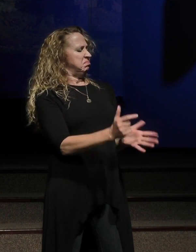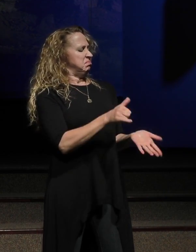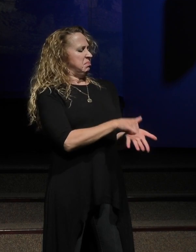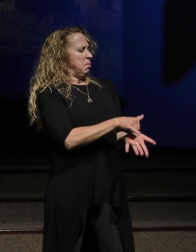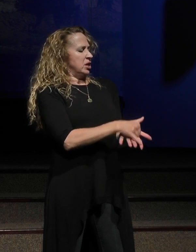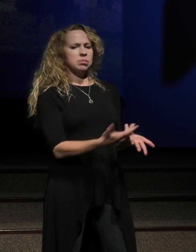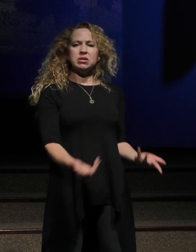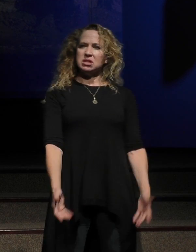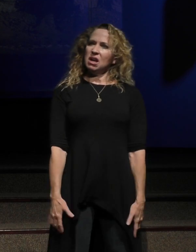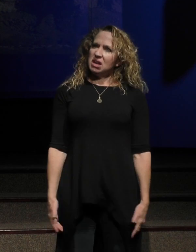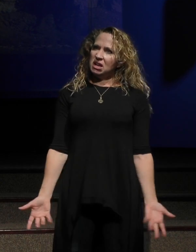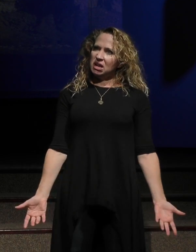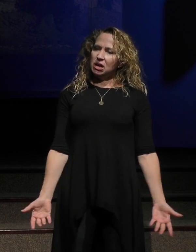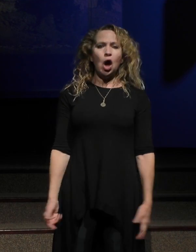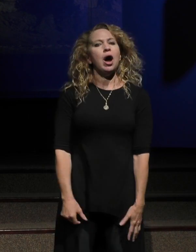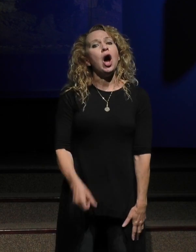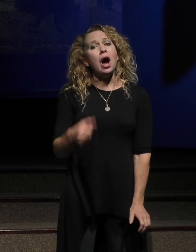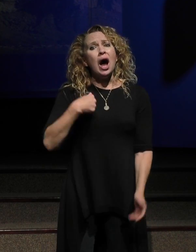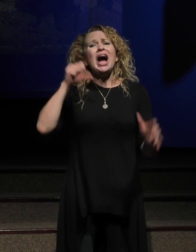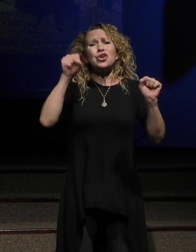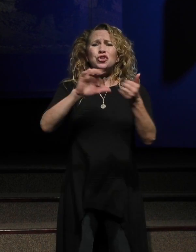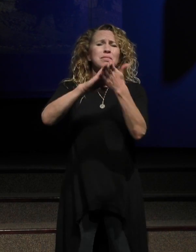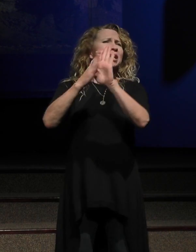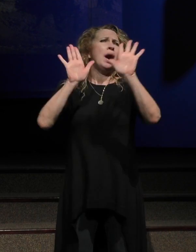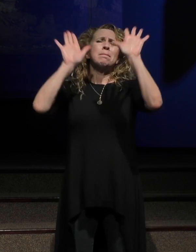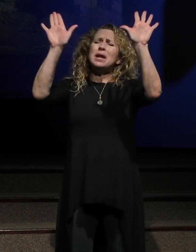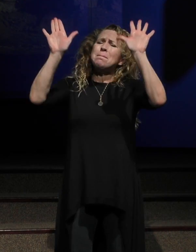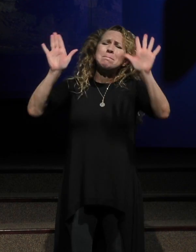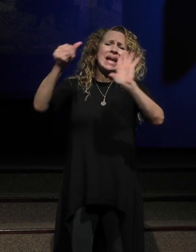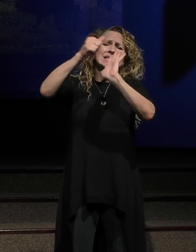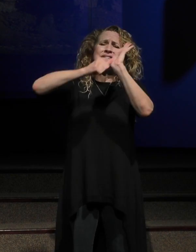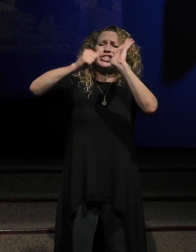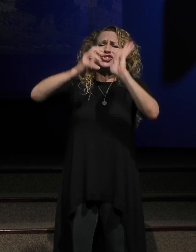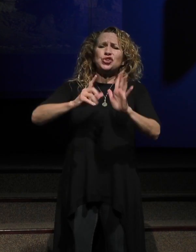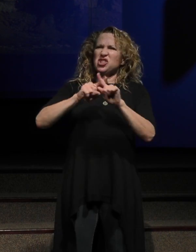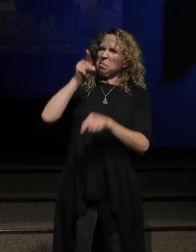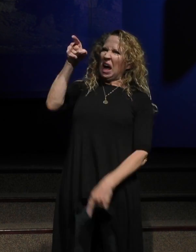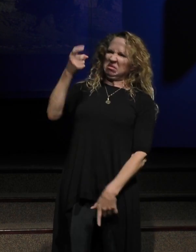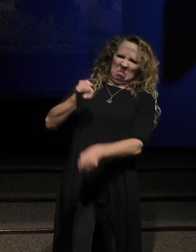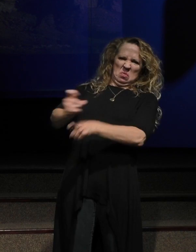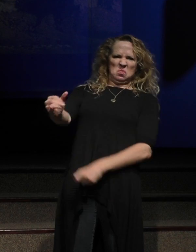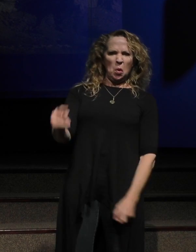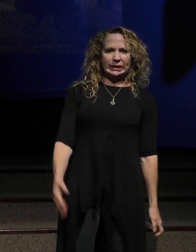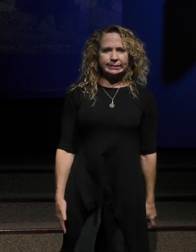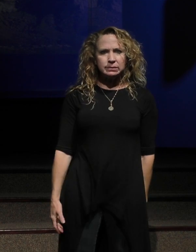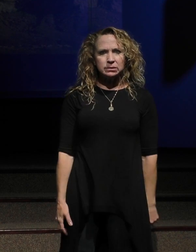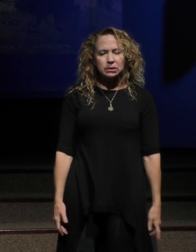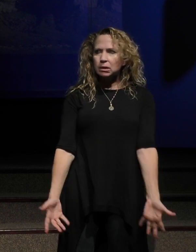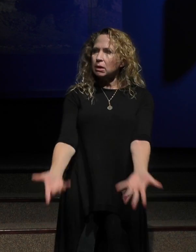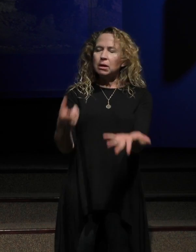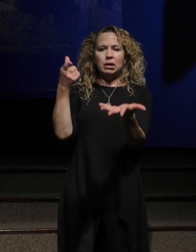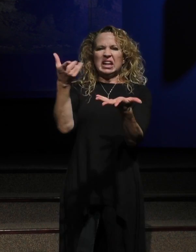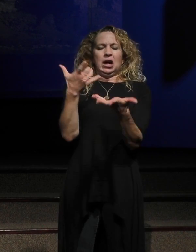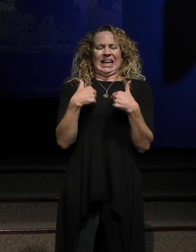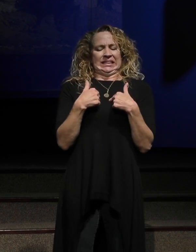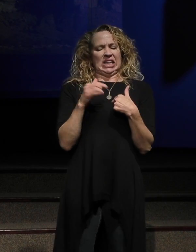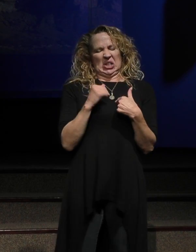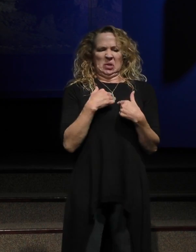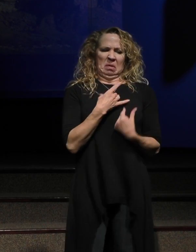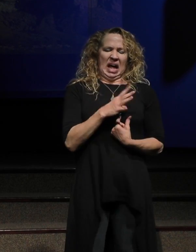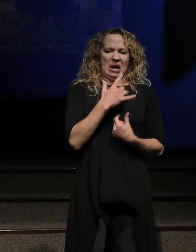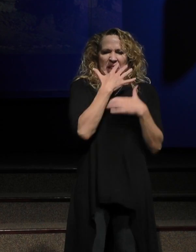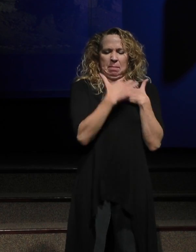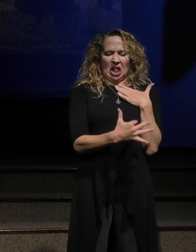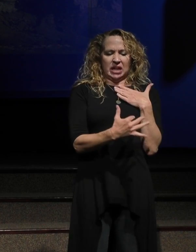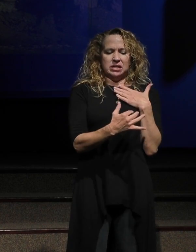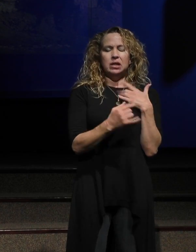been an unbelievable surgeon, I think that, not having that game and not liking to see blood, I think those are the two